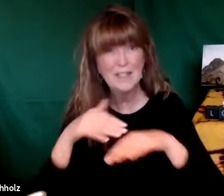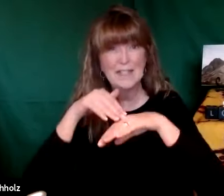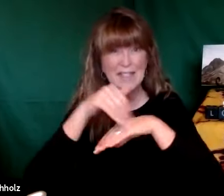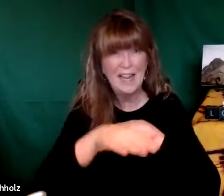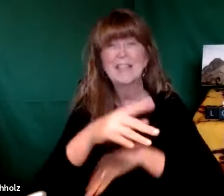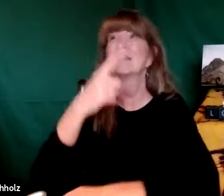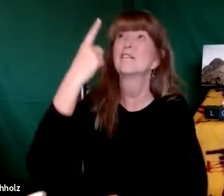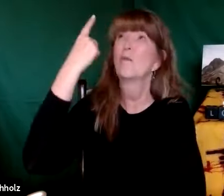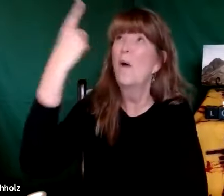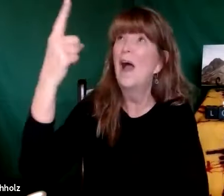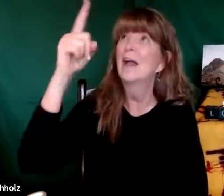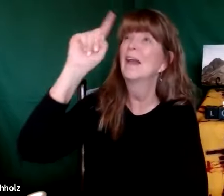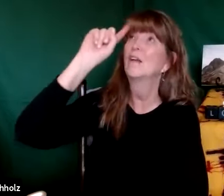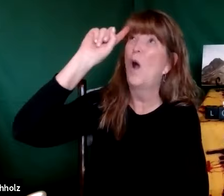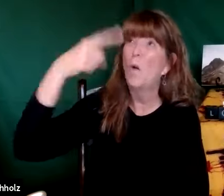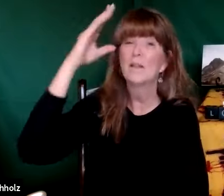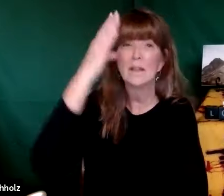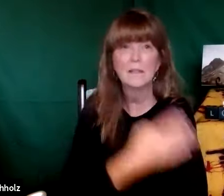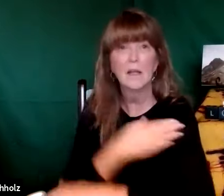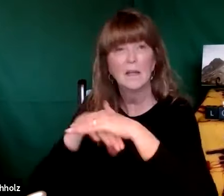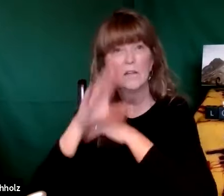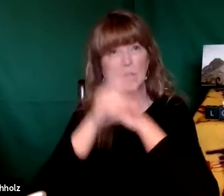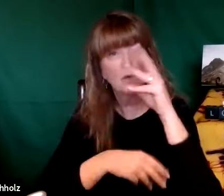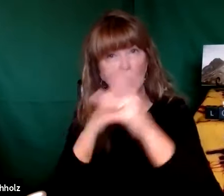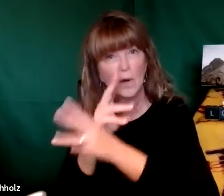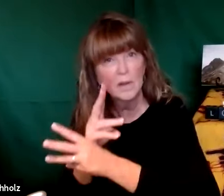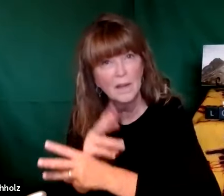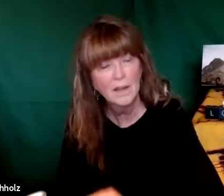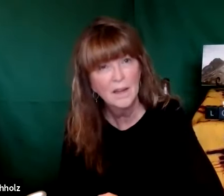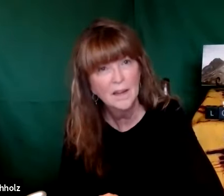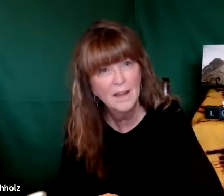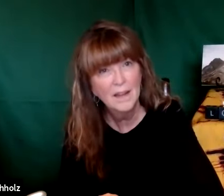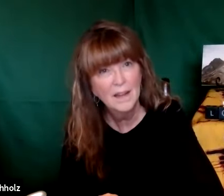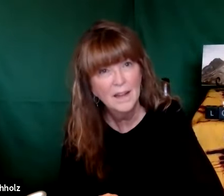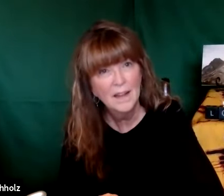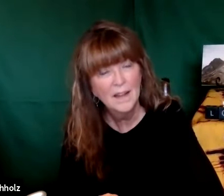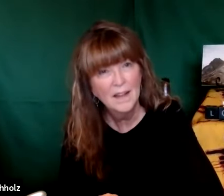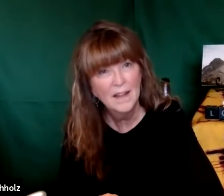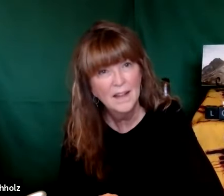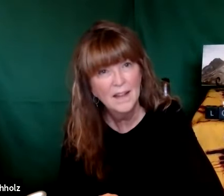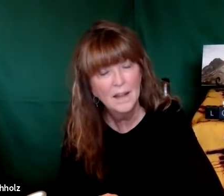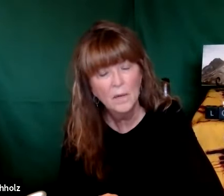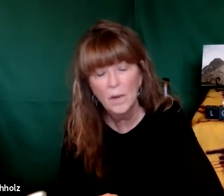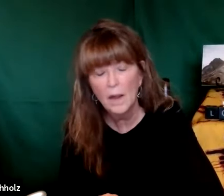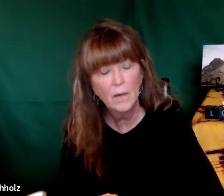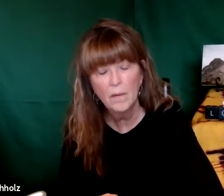our god who loved us so much that god sent god's only son into this world